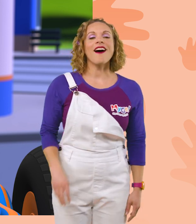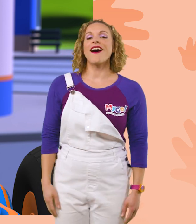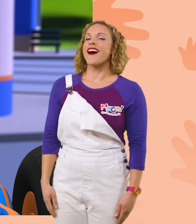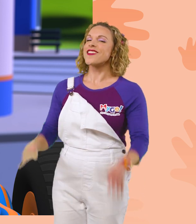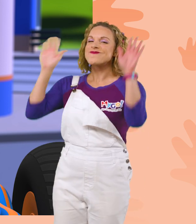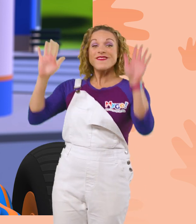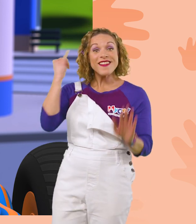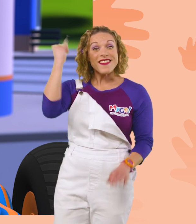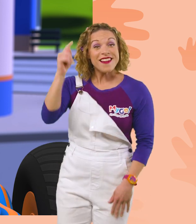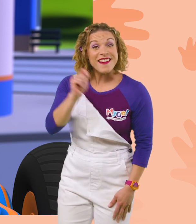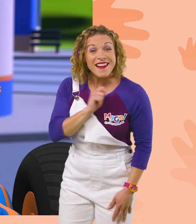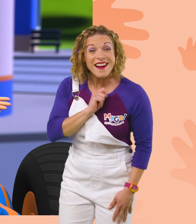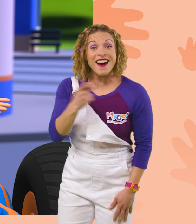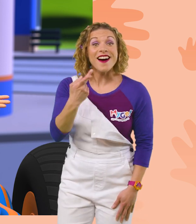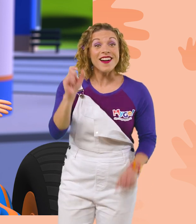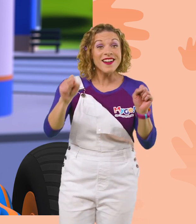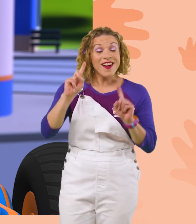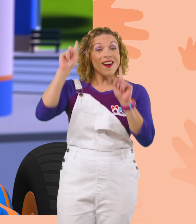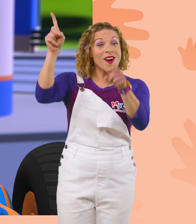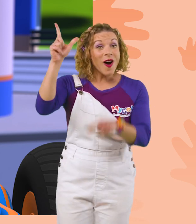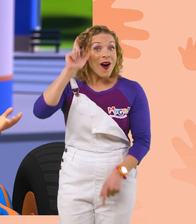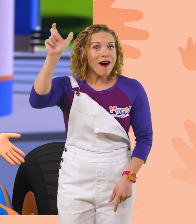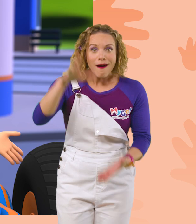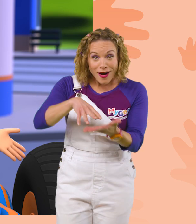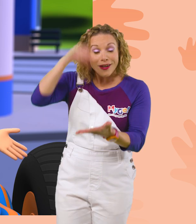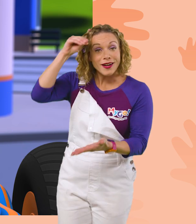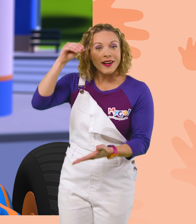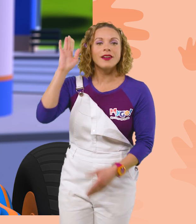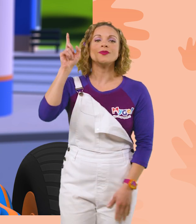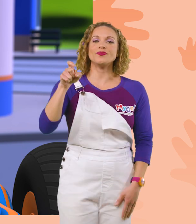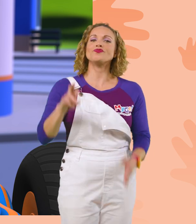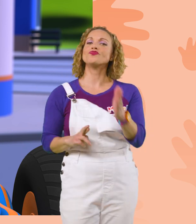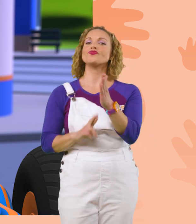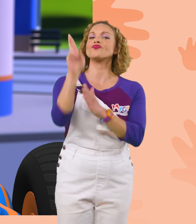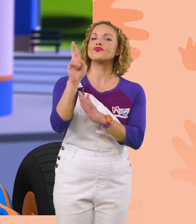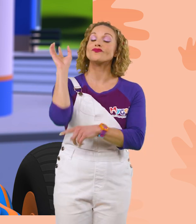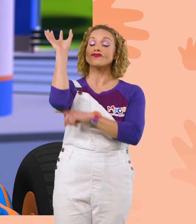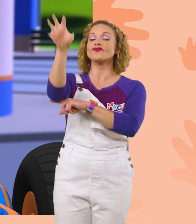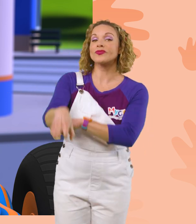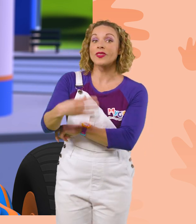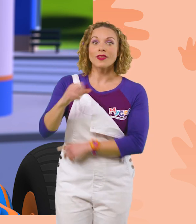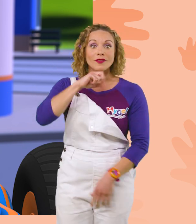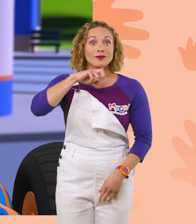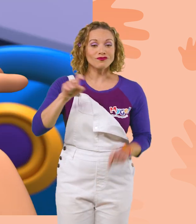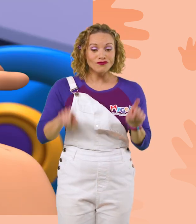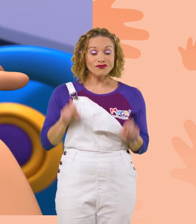Great idea, Tabs! We can go to the moon and find out! I'm gonna need a rocket booster, excavator arm, and